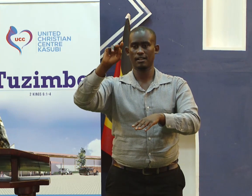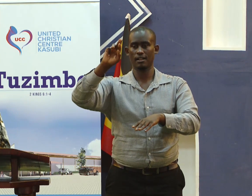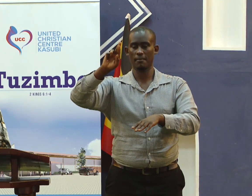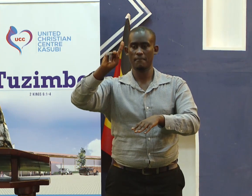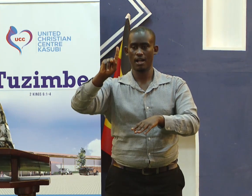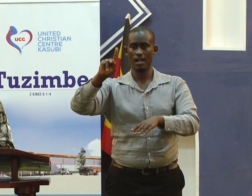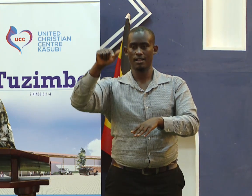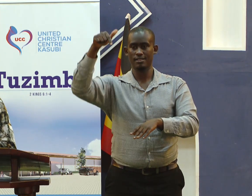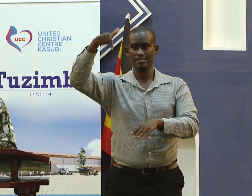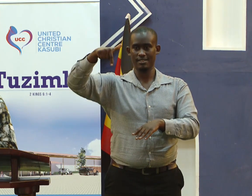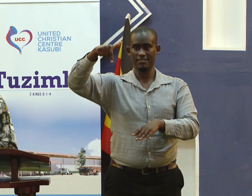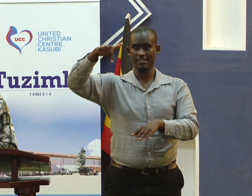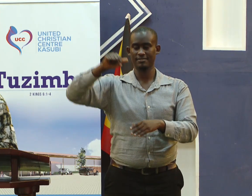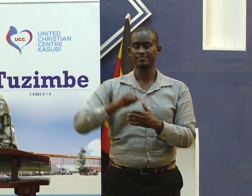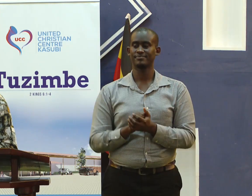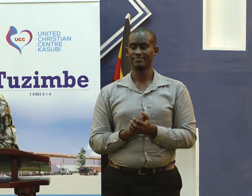chapter 7.